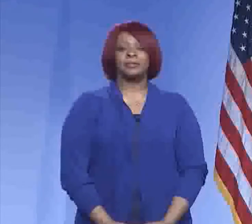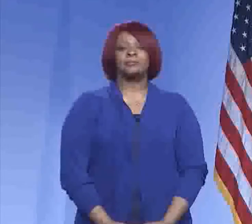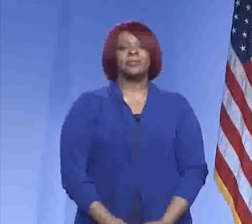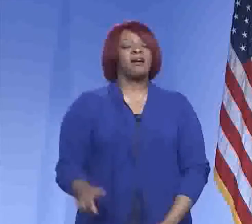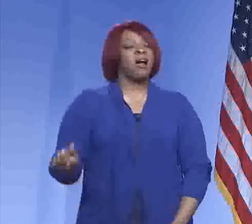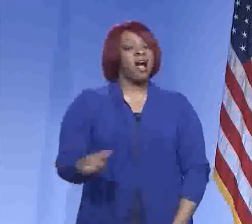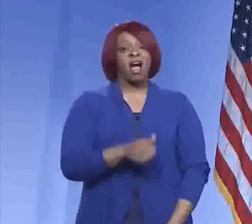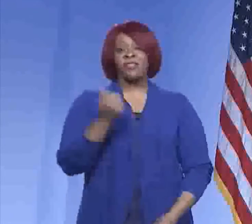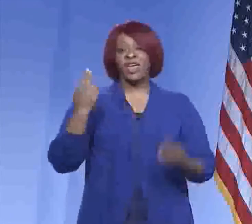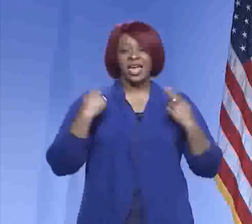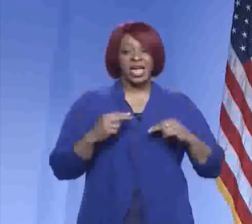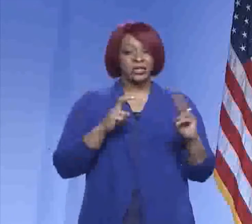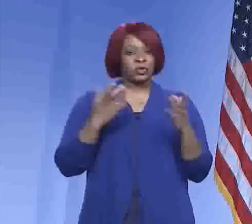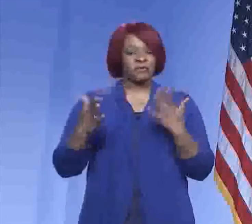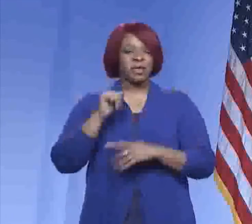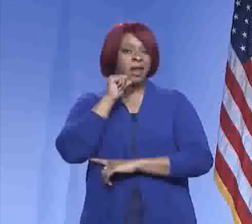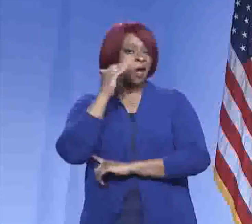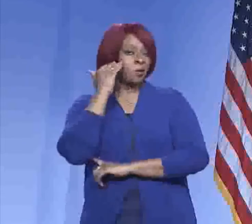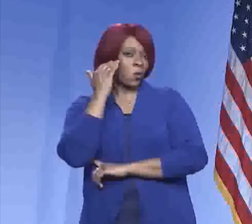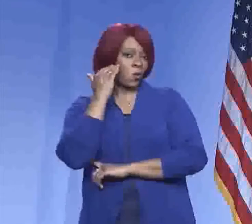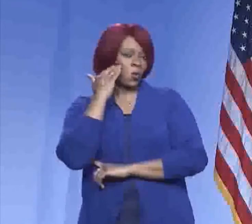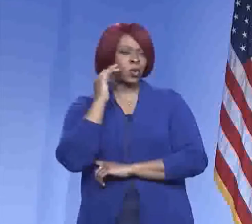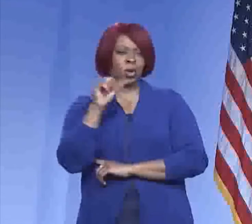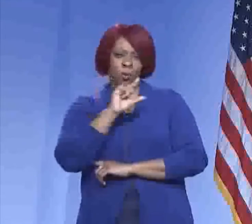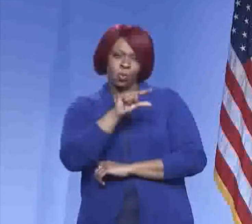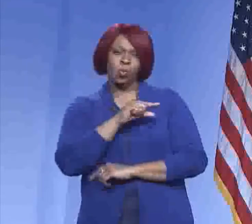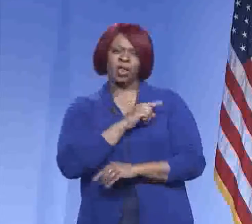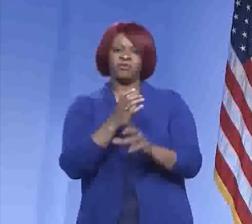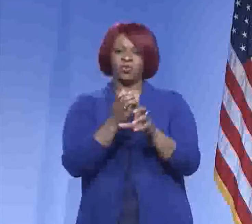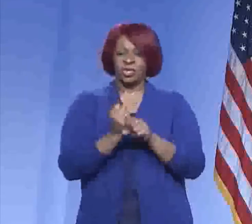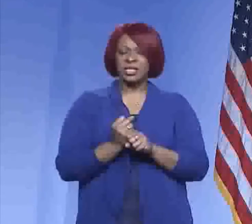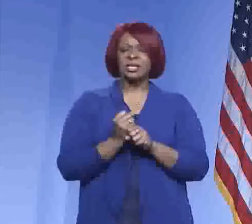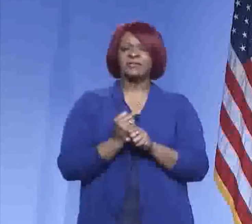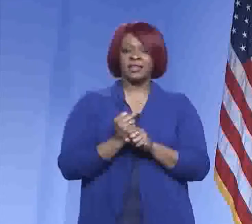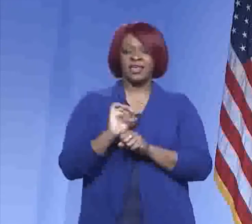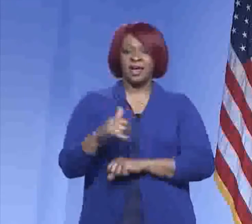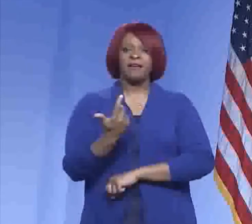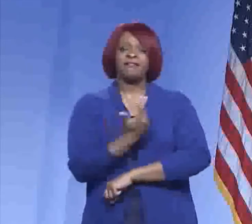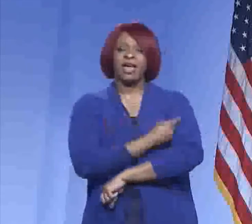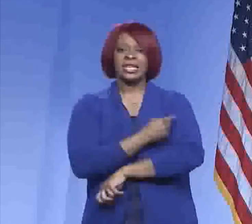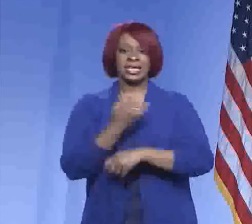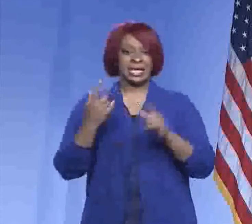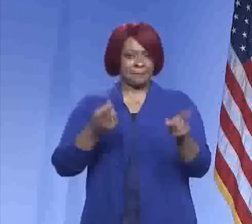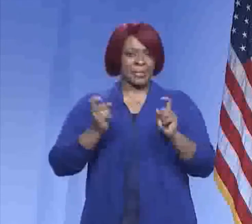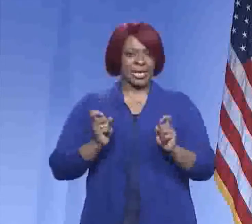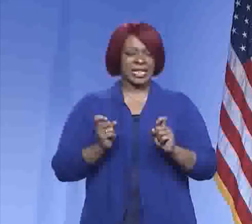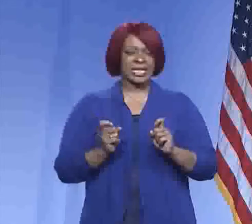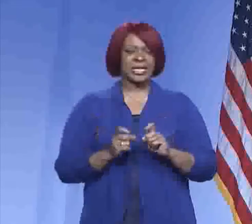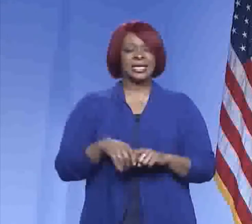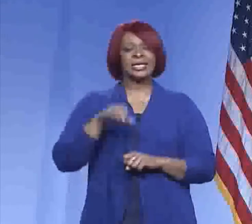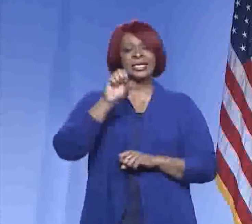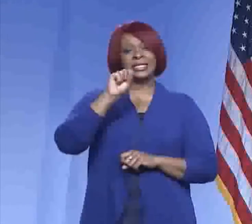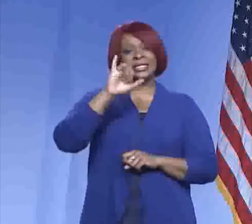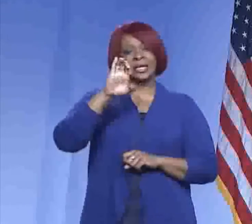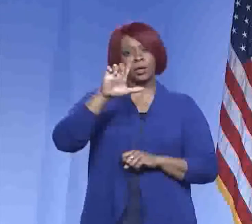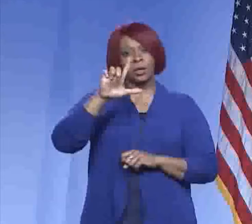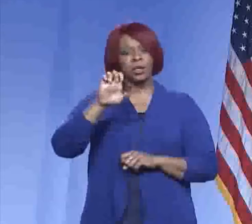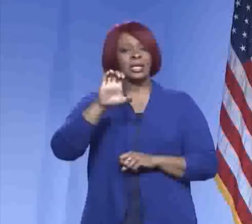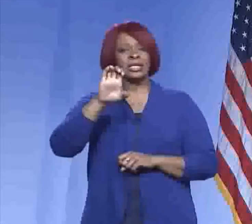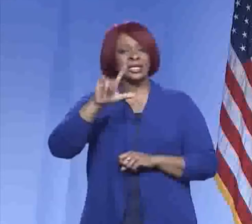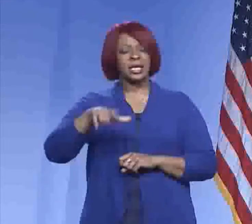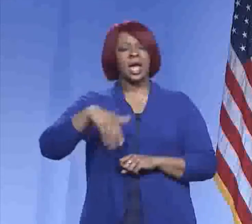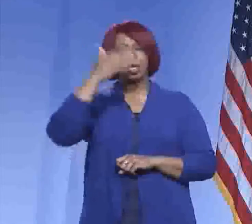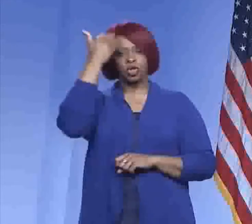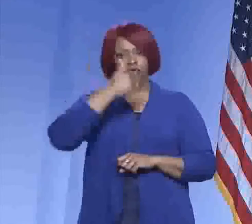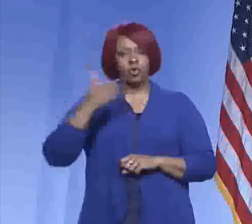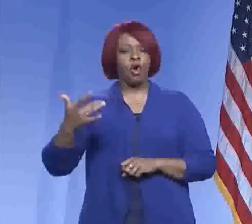other conditions that you may not be aware of that qualify you for a vaccine immediately. Sickle cell disease, stroke,